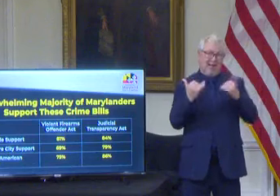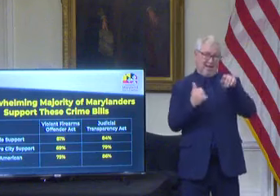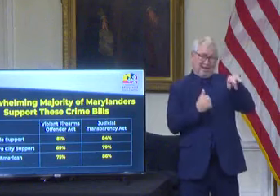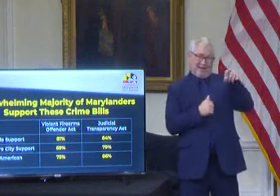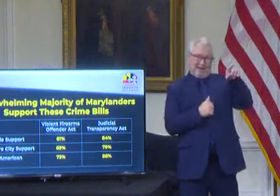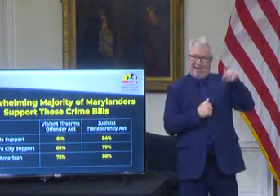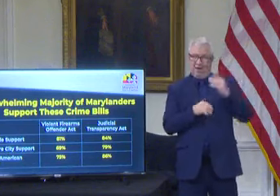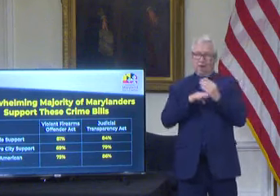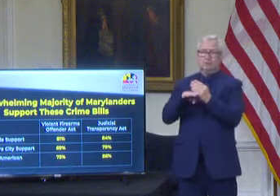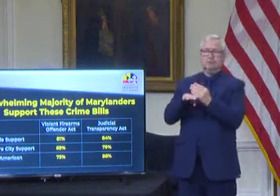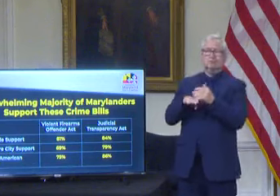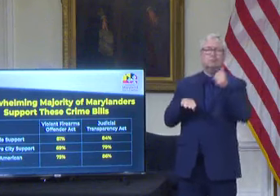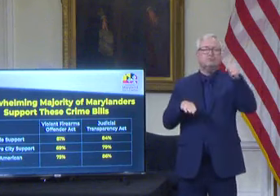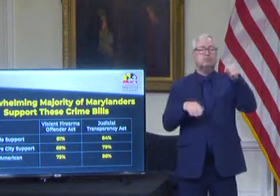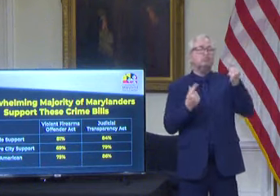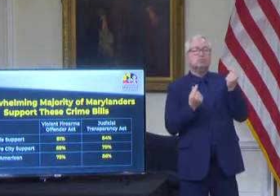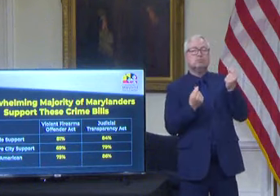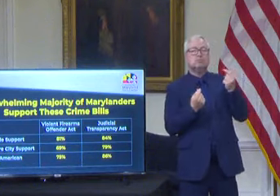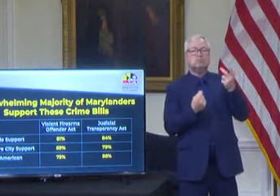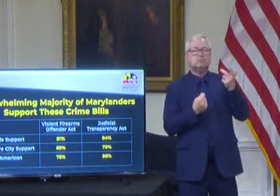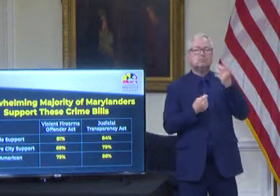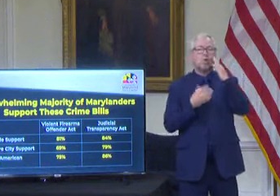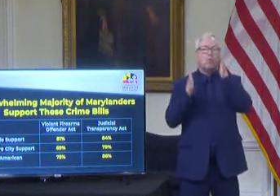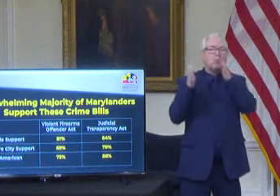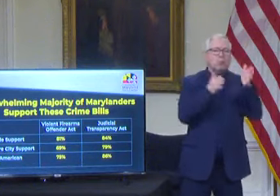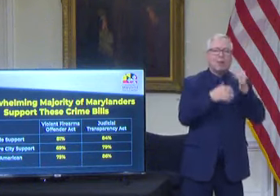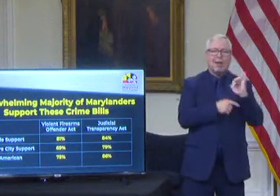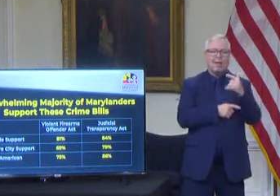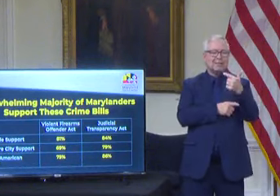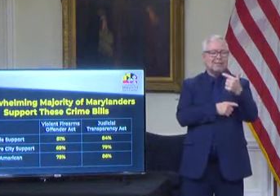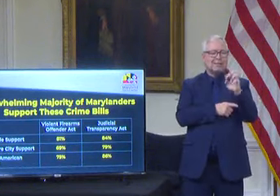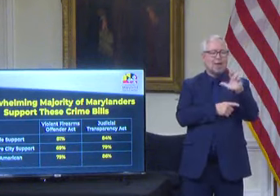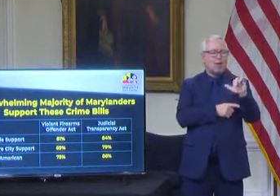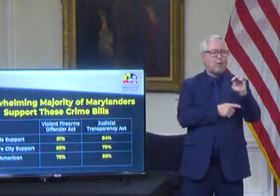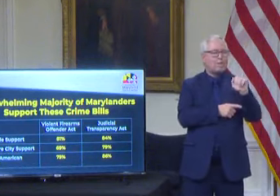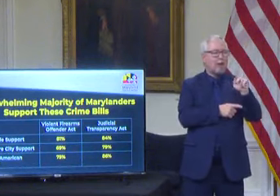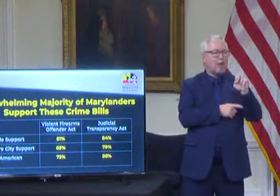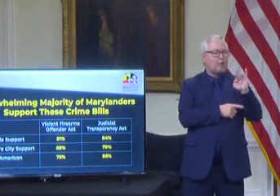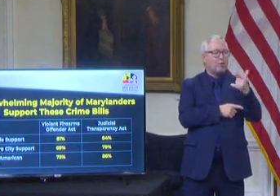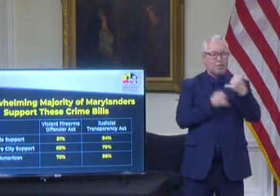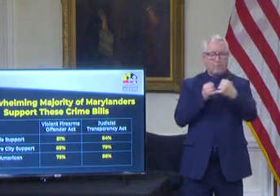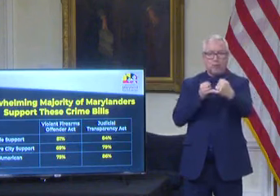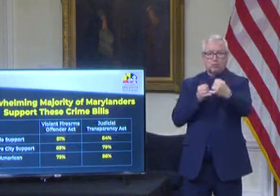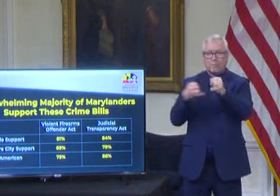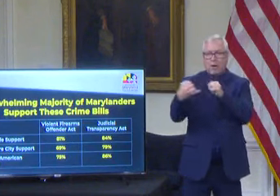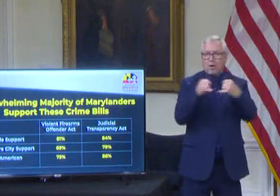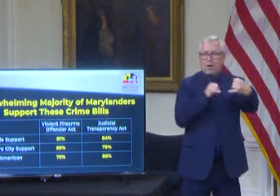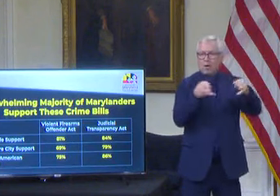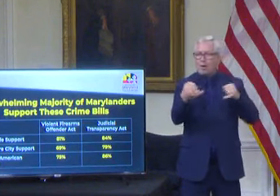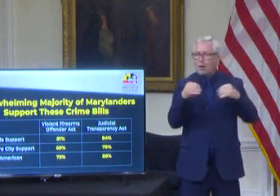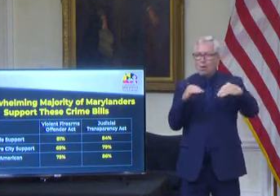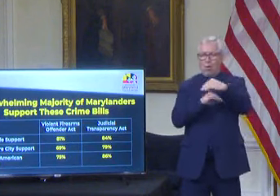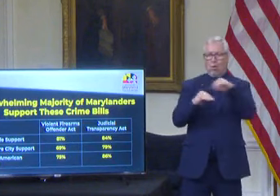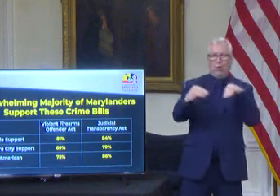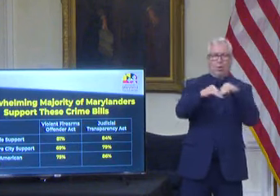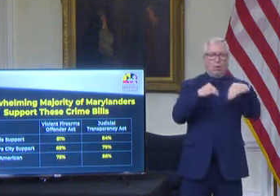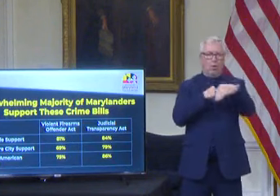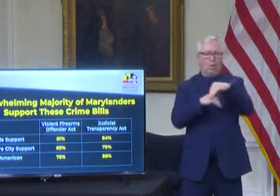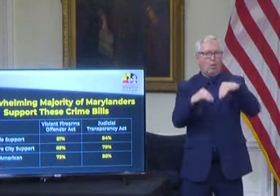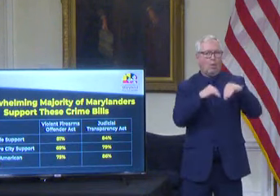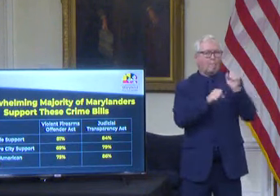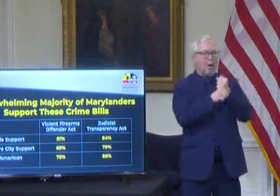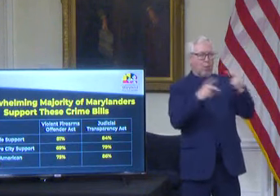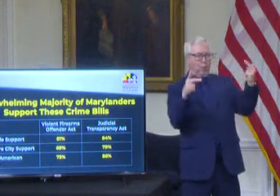gerrymandered districts by making even the worst and most gerrymandered districts in America even worse. Being